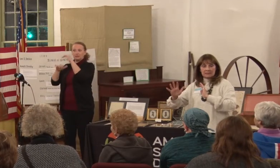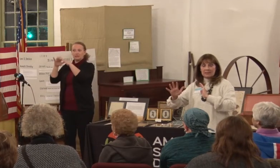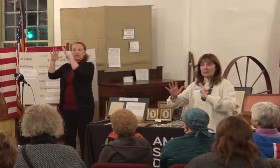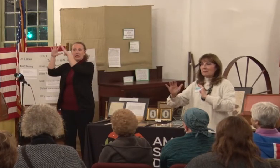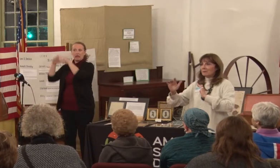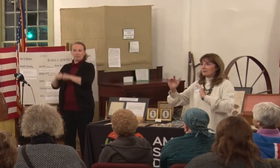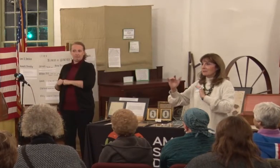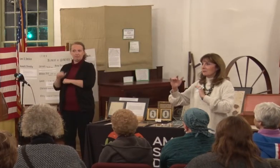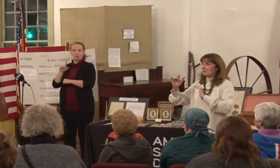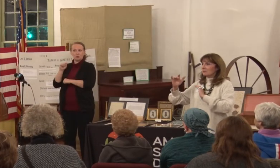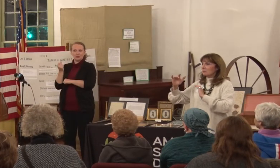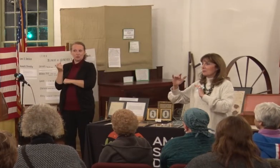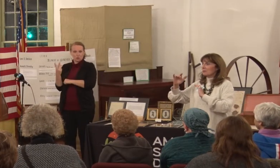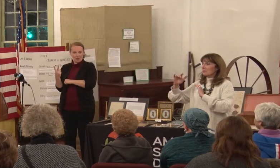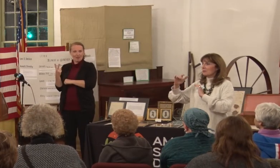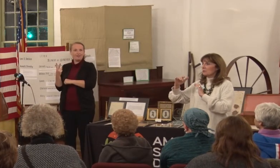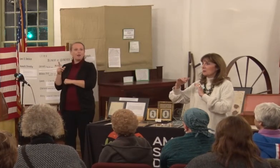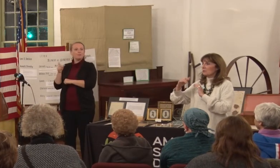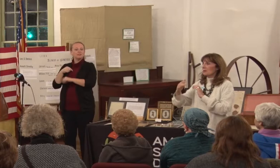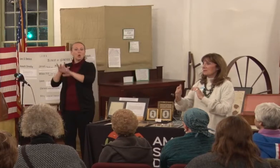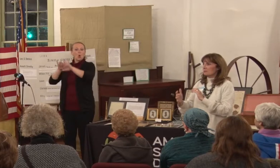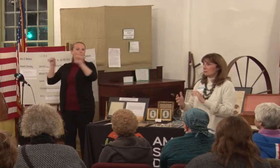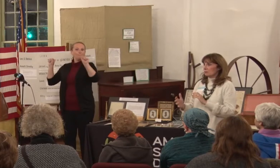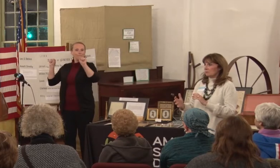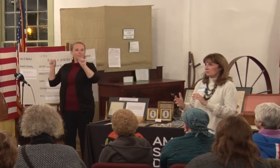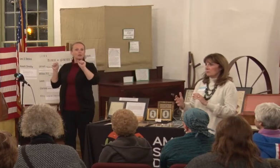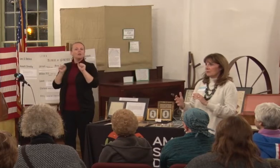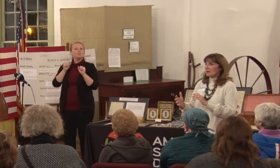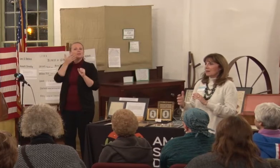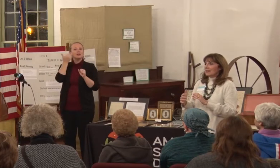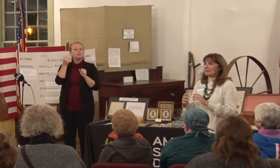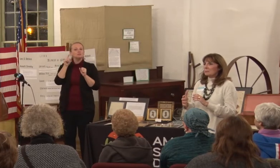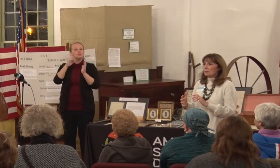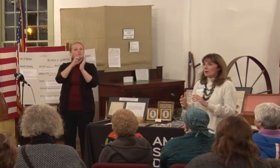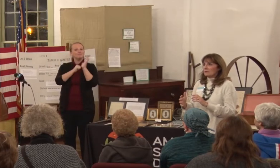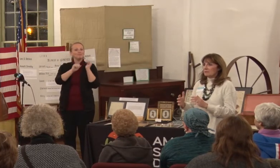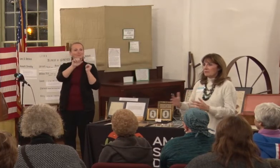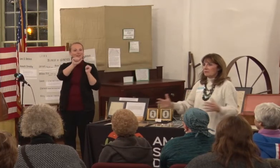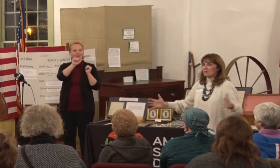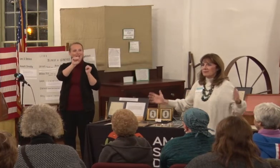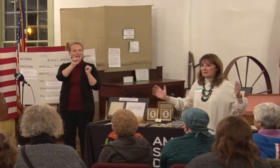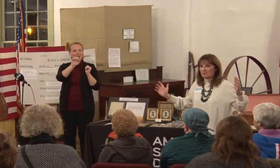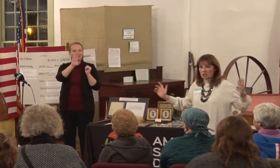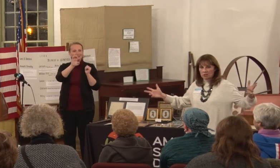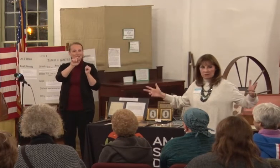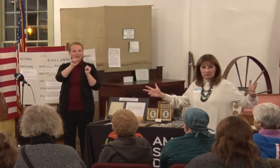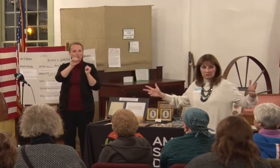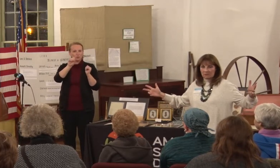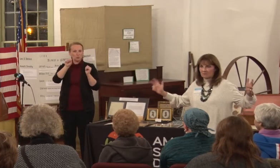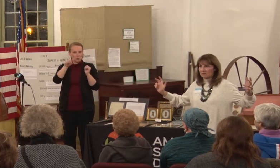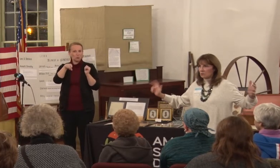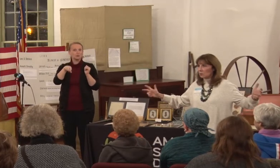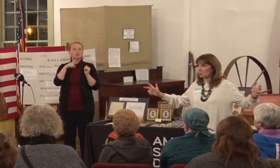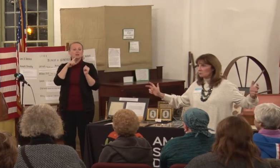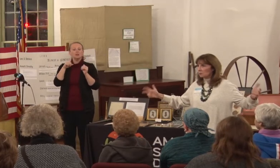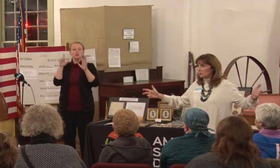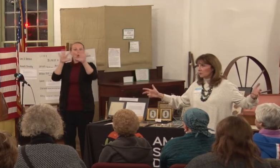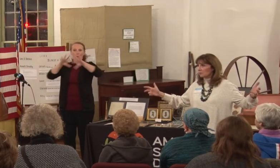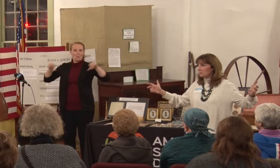because we need to go through asbestos for you all. In the process, they found these cartons of these old books from